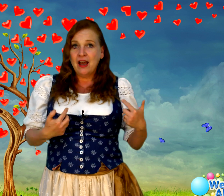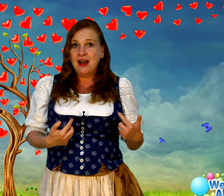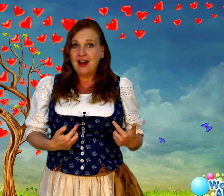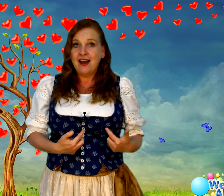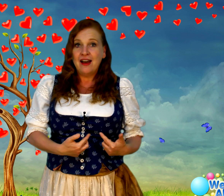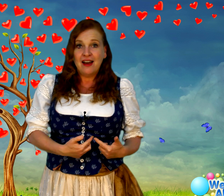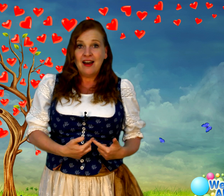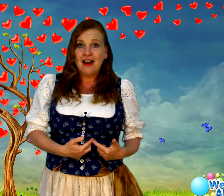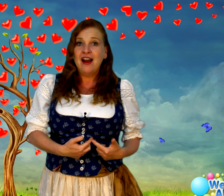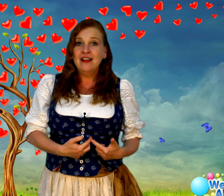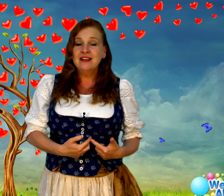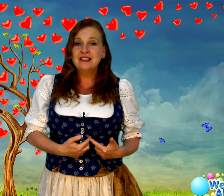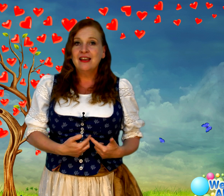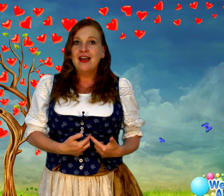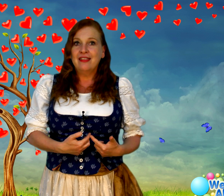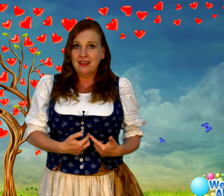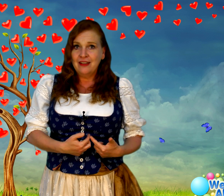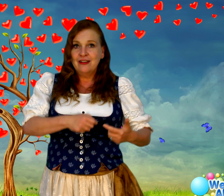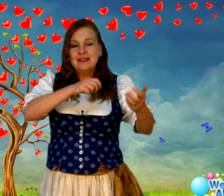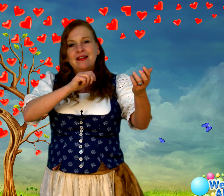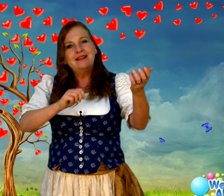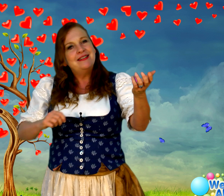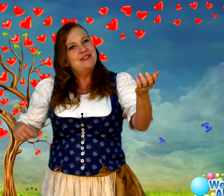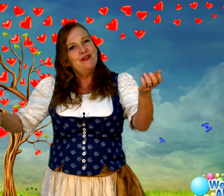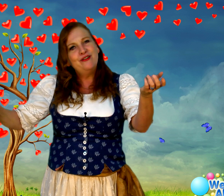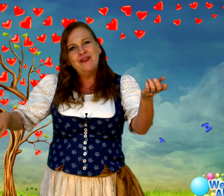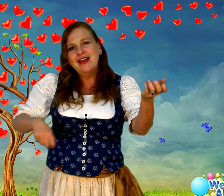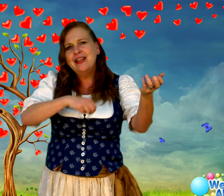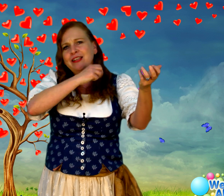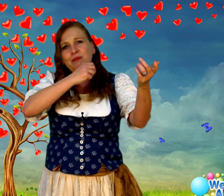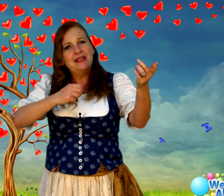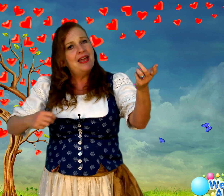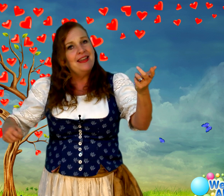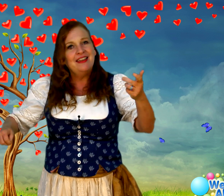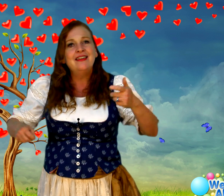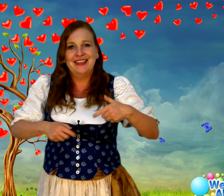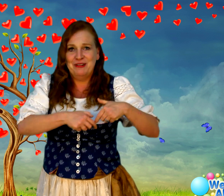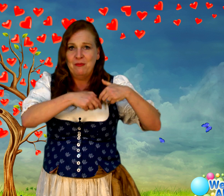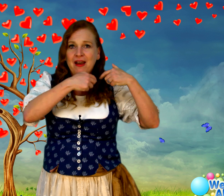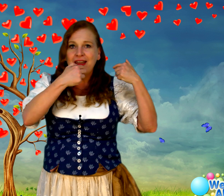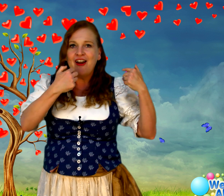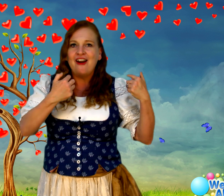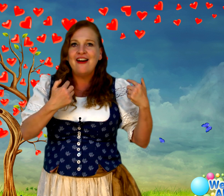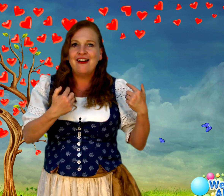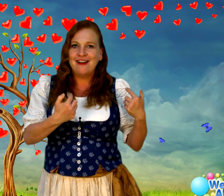heart, there's a little violin playing in my heart.